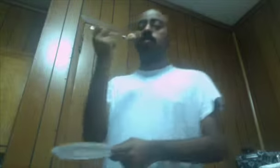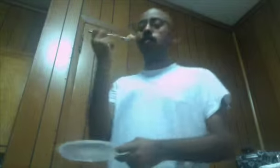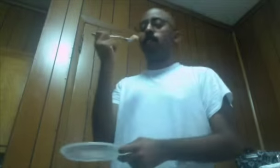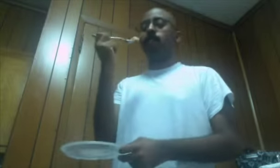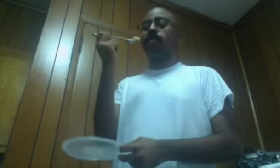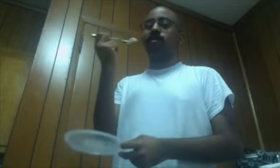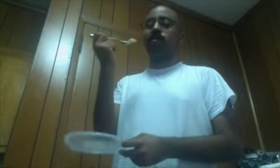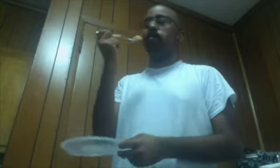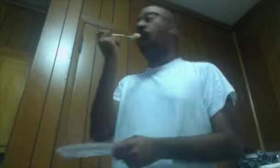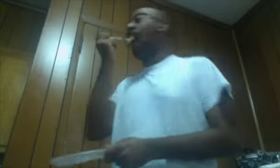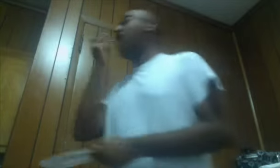It's rude